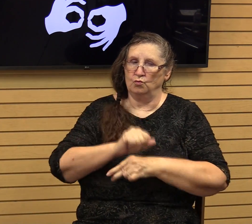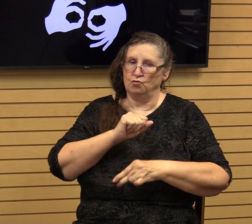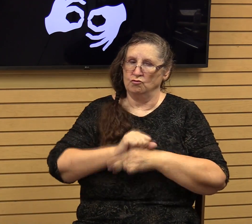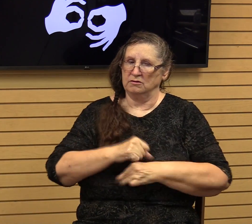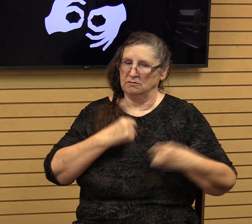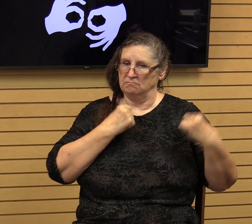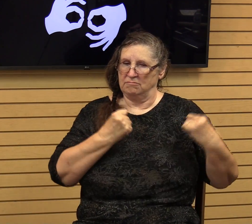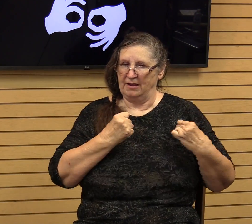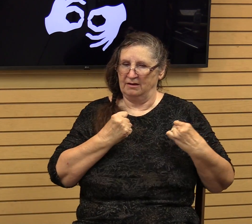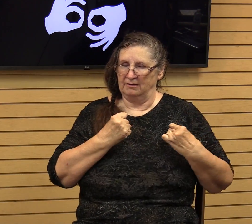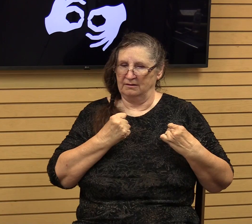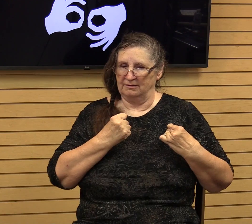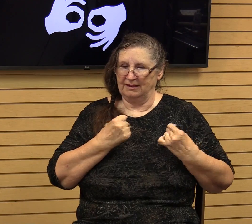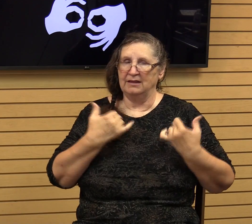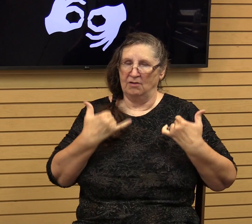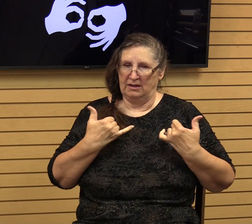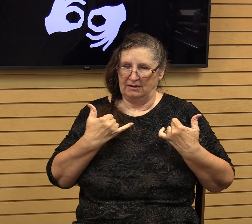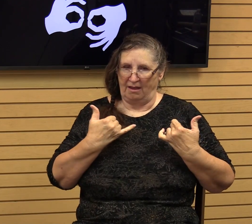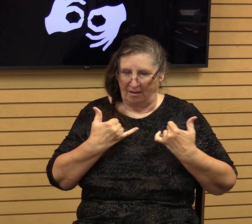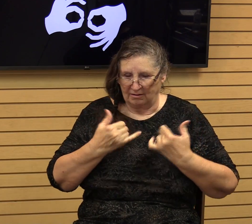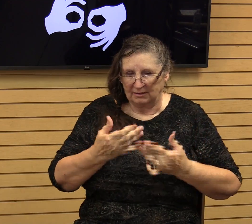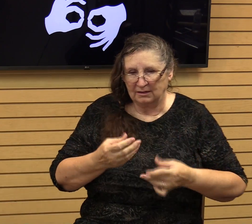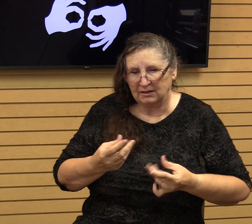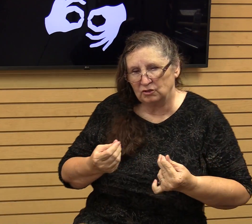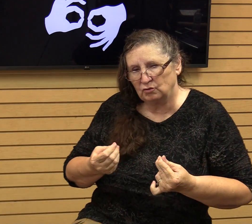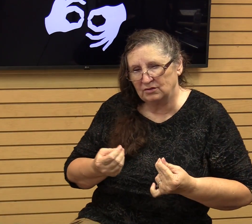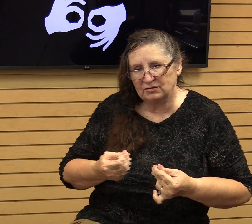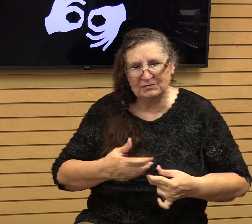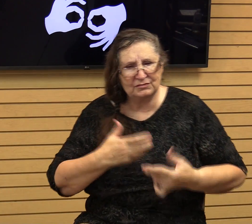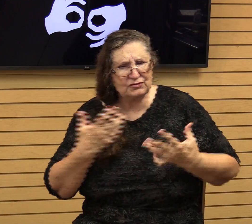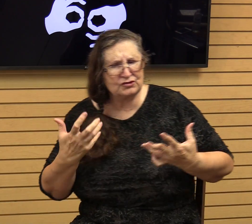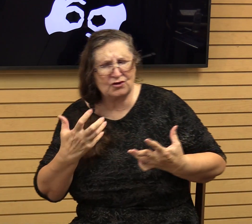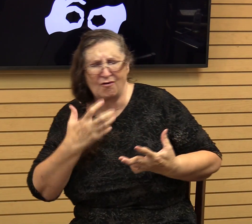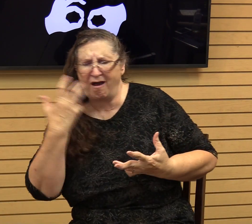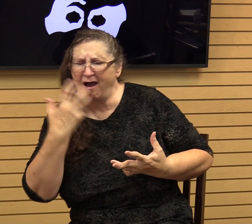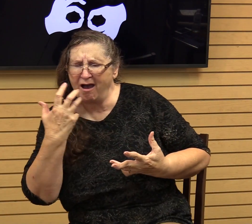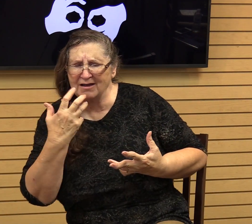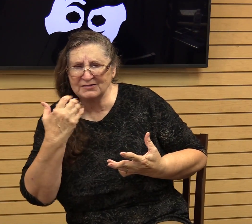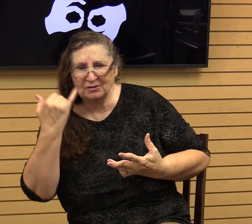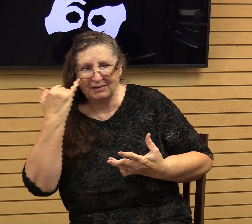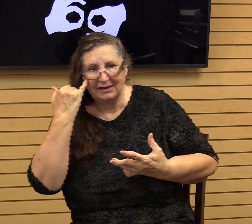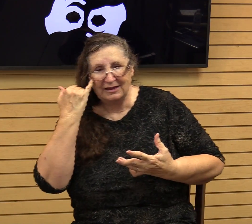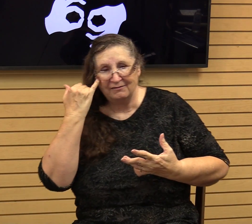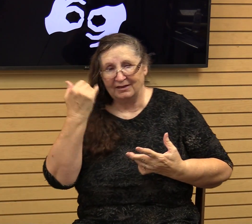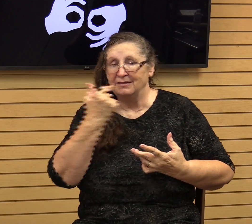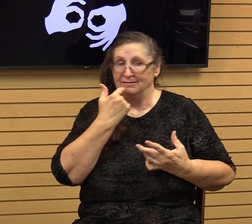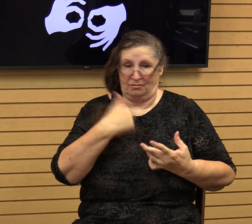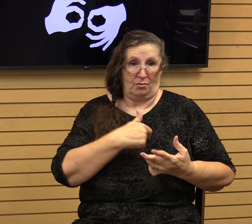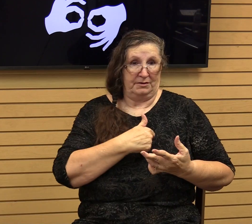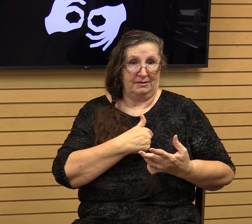scenes right now. He's doing something so awesome that even if he told us, we wouldn't believe it, guys.